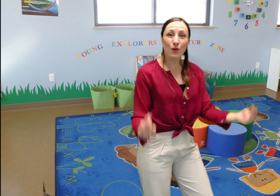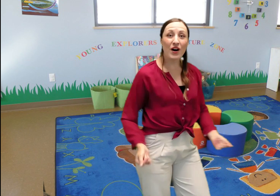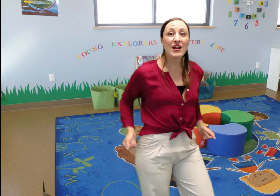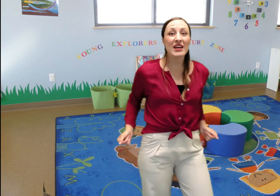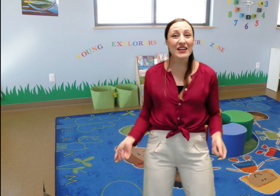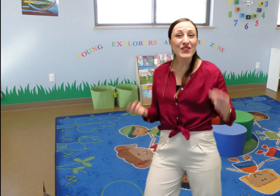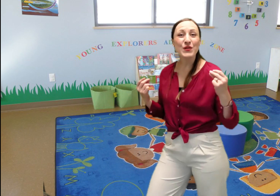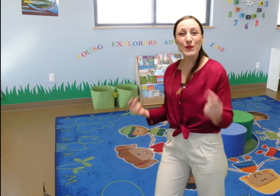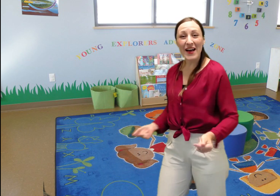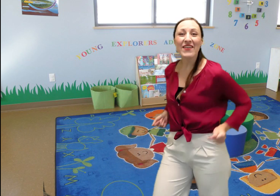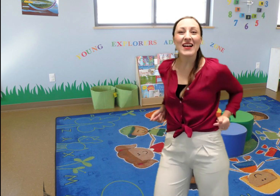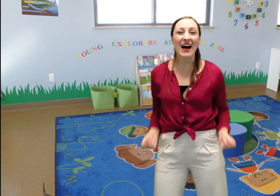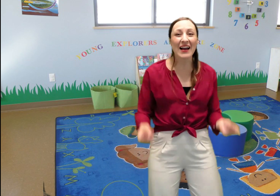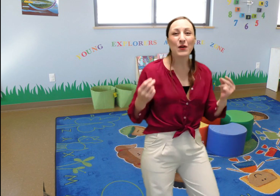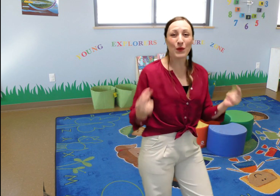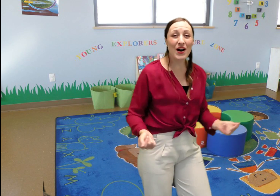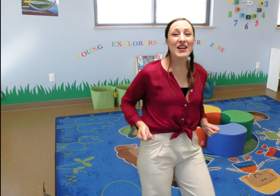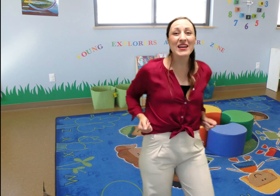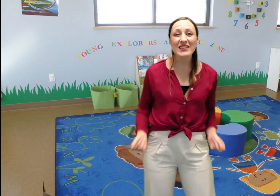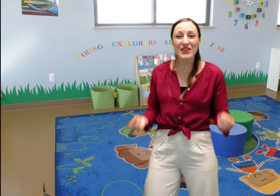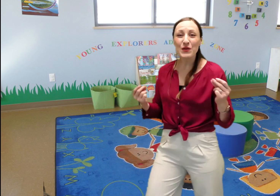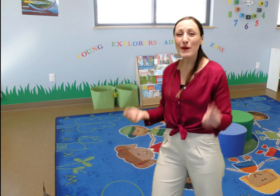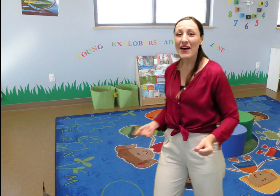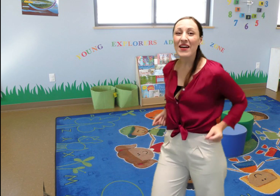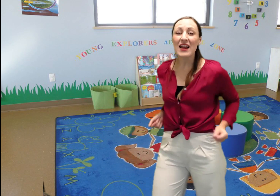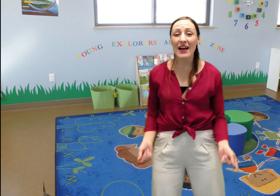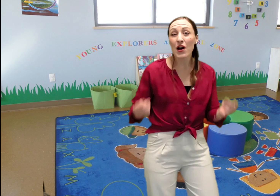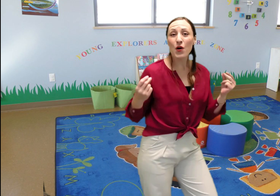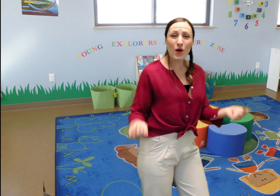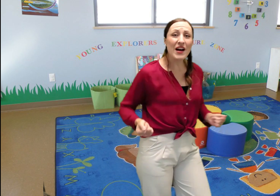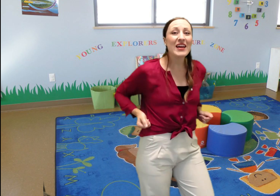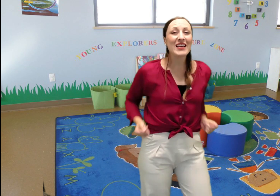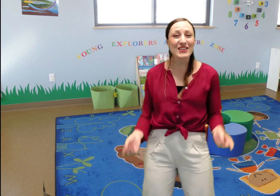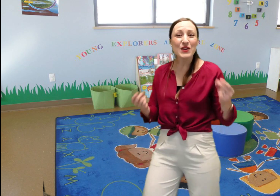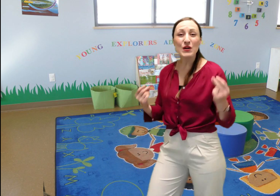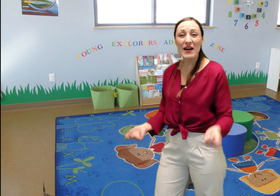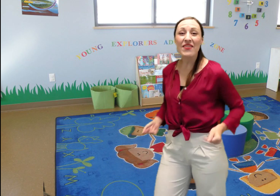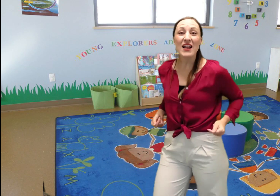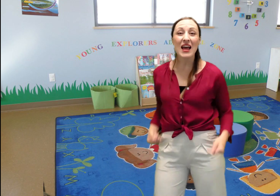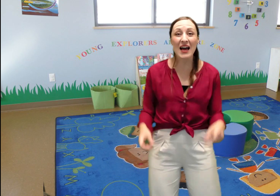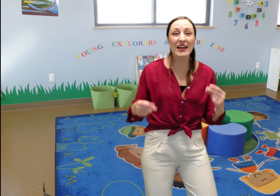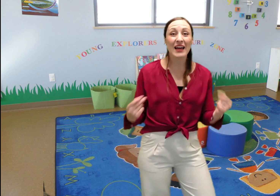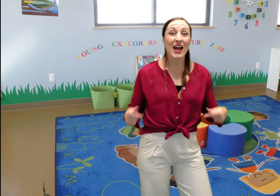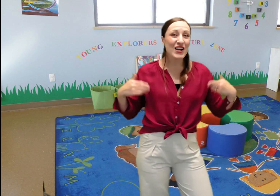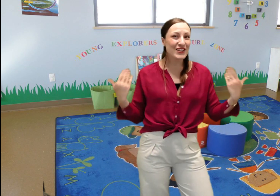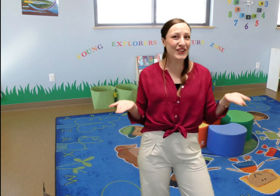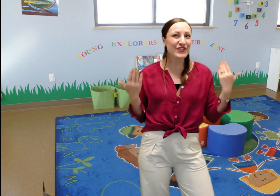What is the weather like? What is the weather like? What is the weather like today?